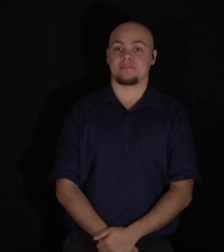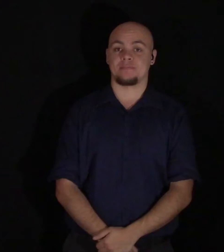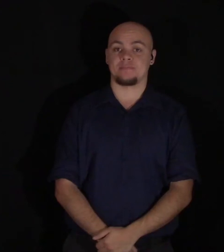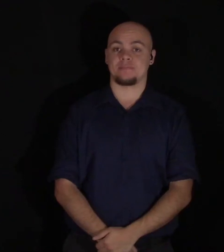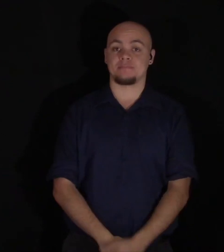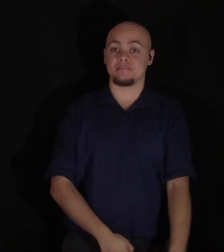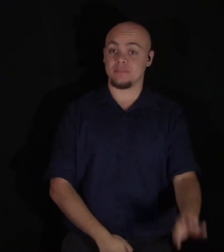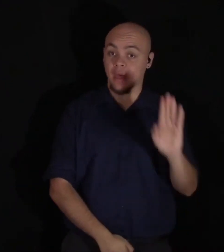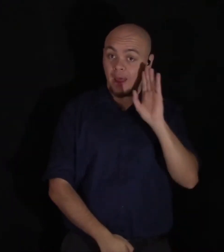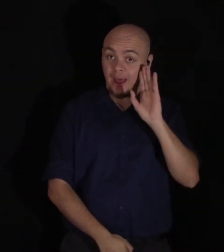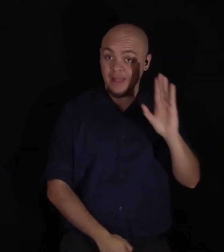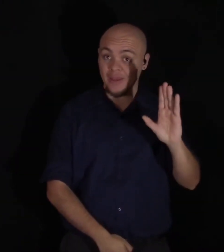Thank